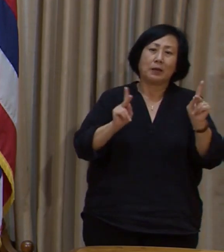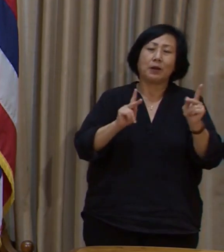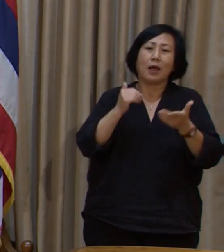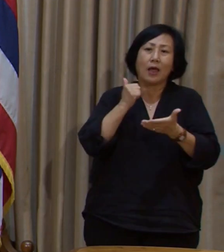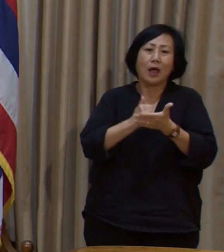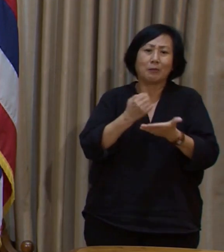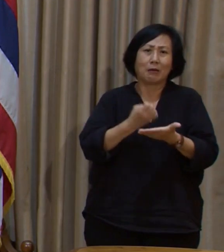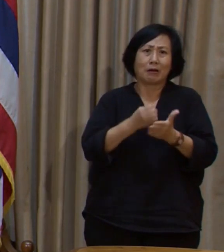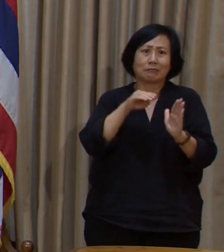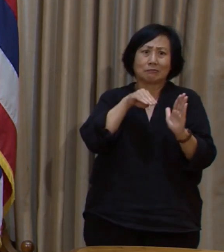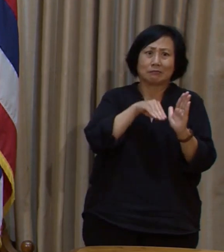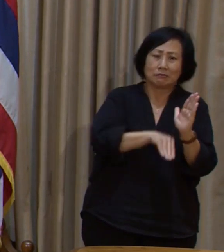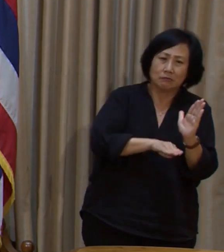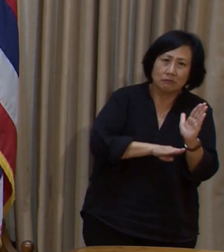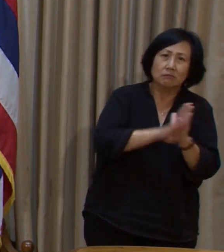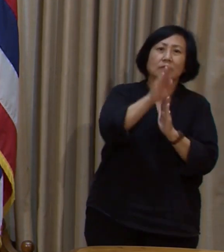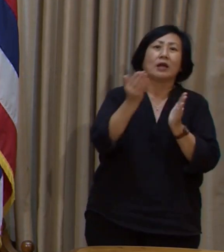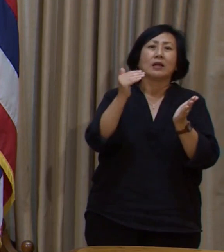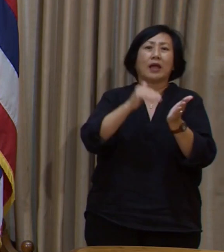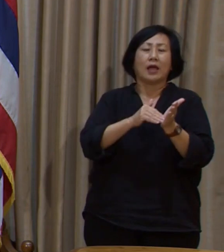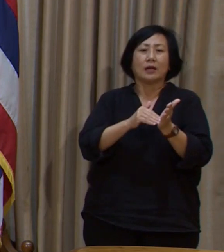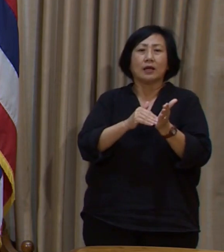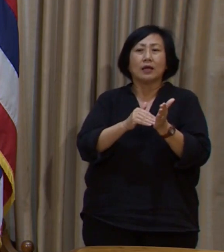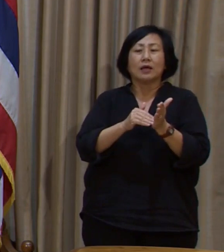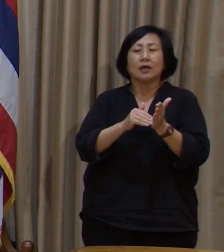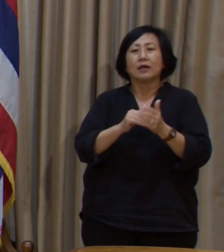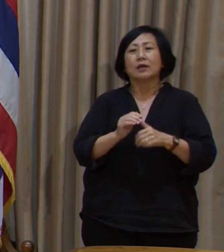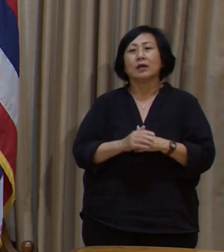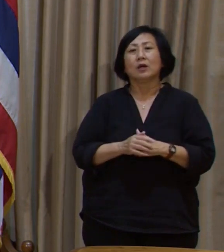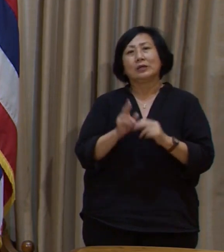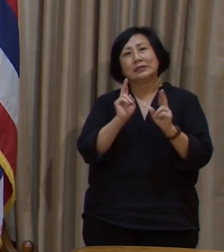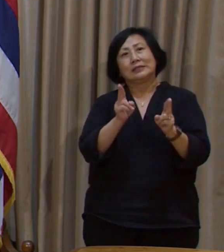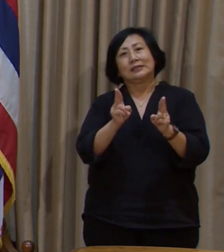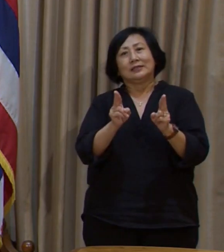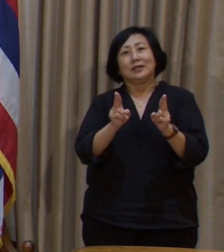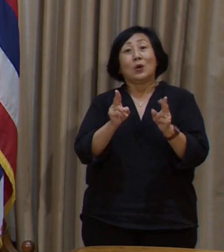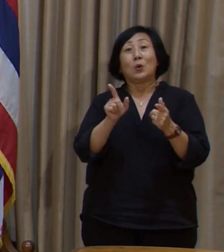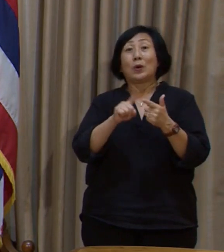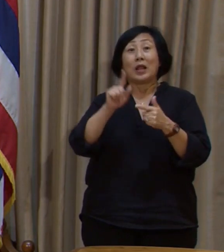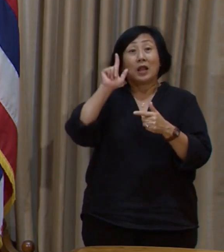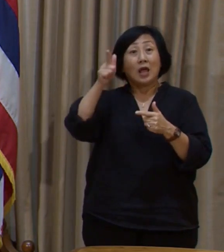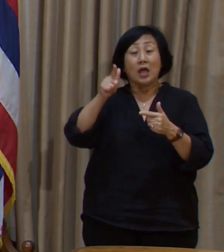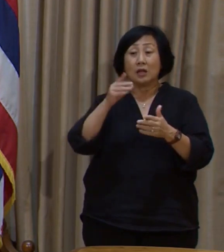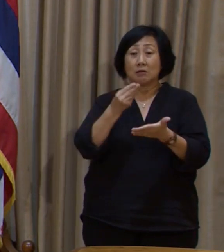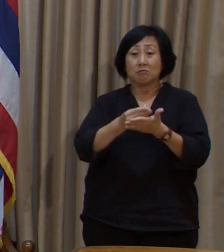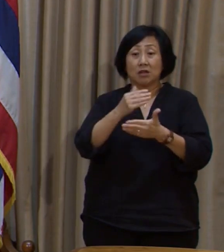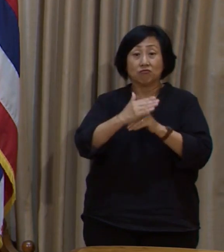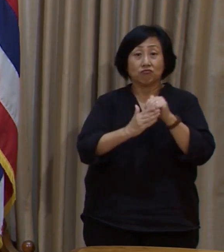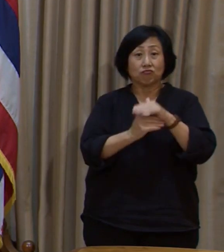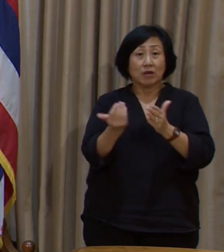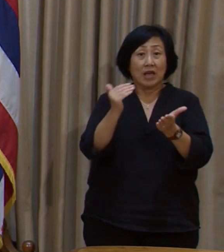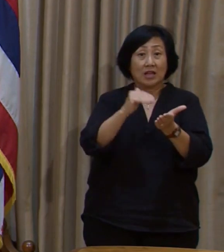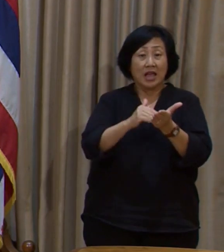revitalize our economy, to work for us is to together together together.